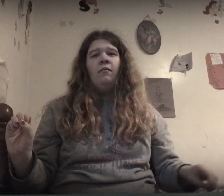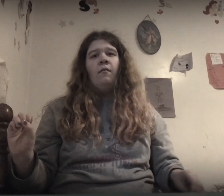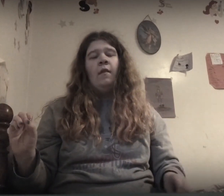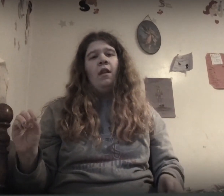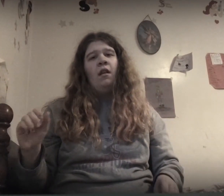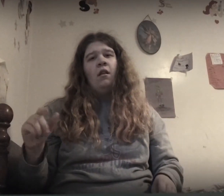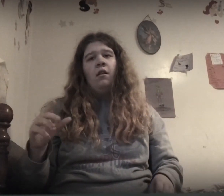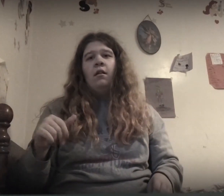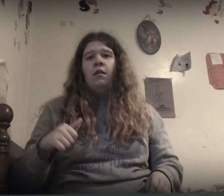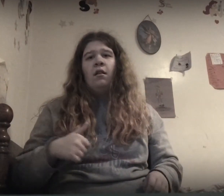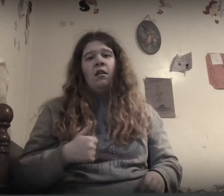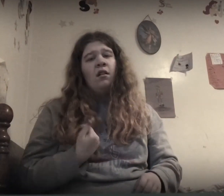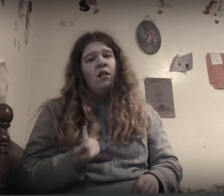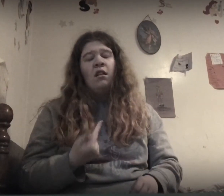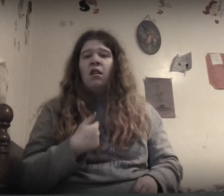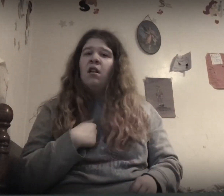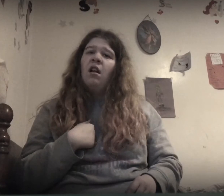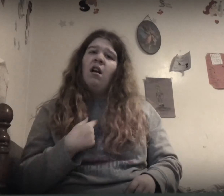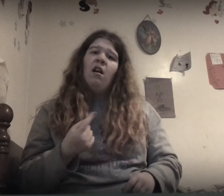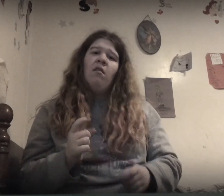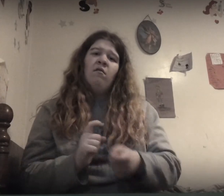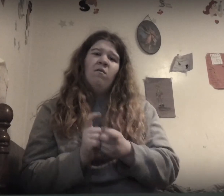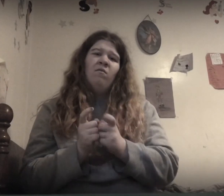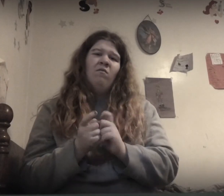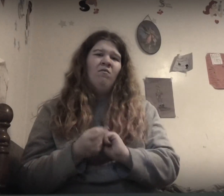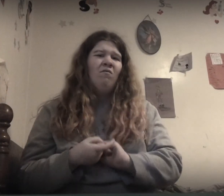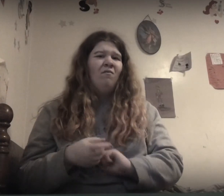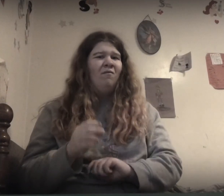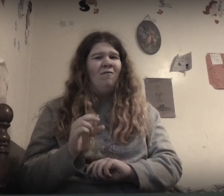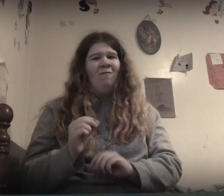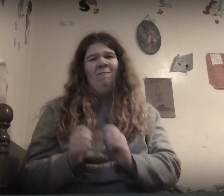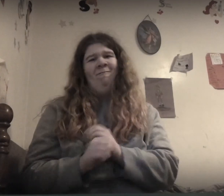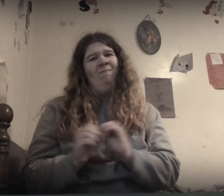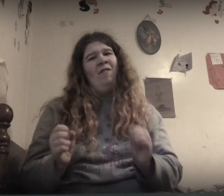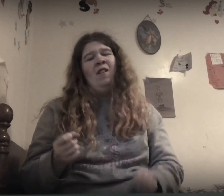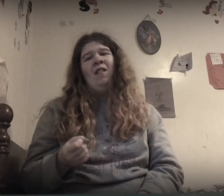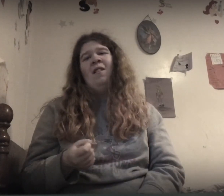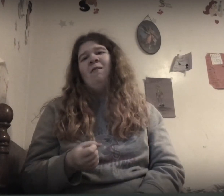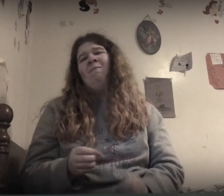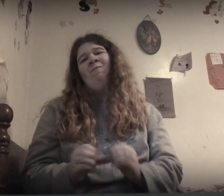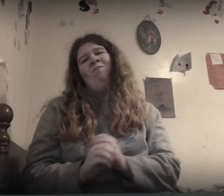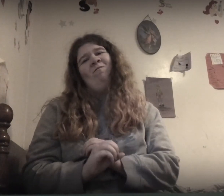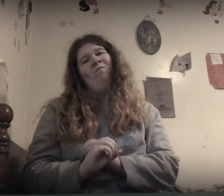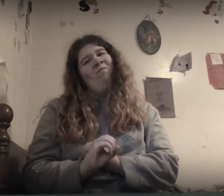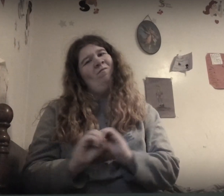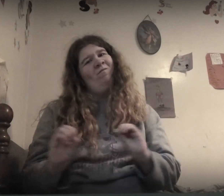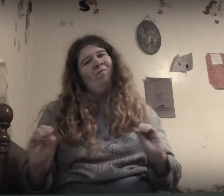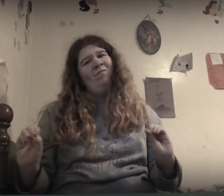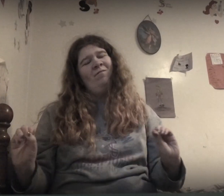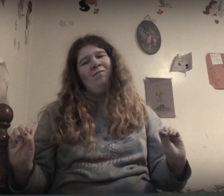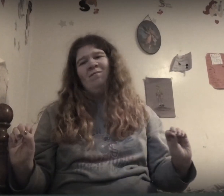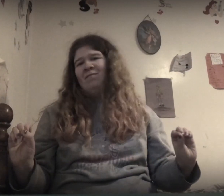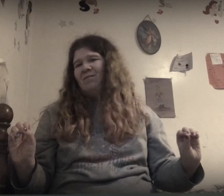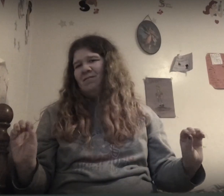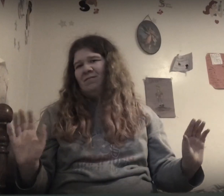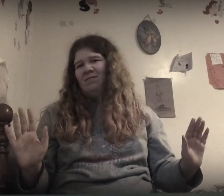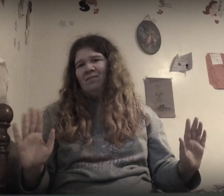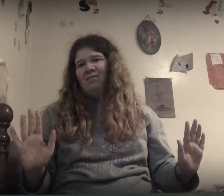No, there's nothing about you I would change